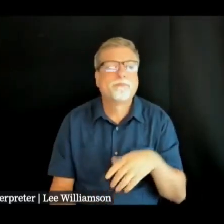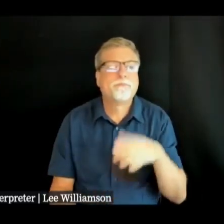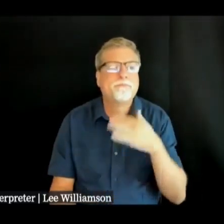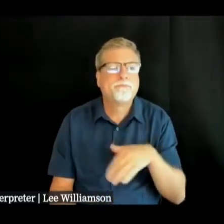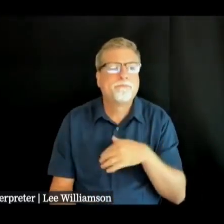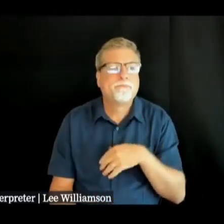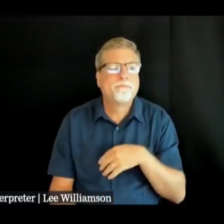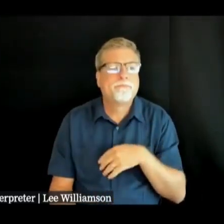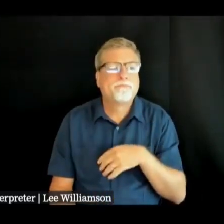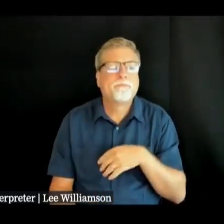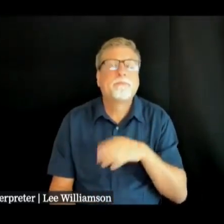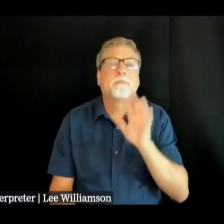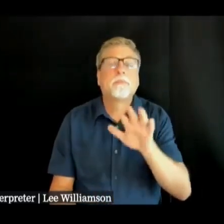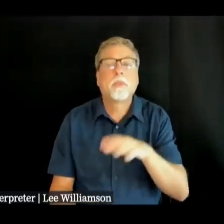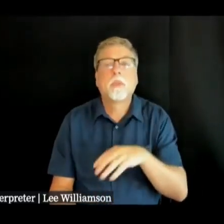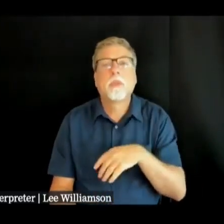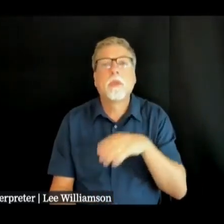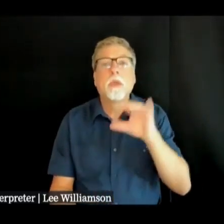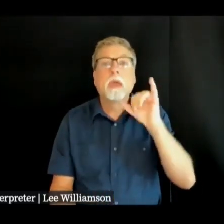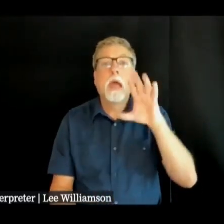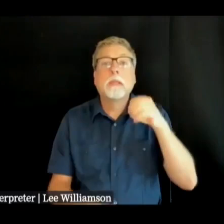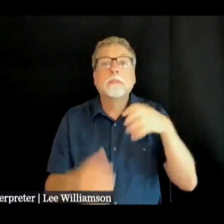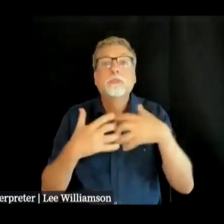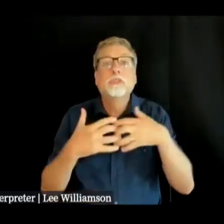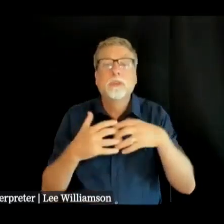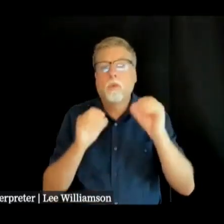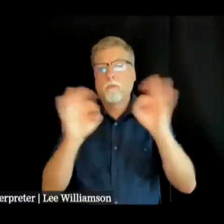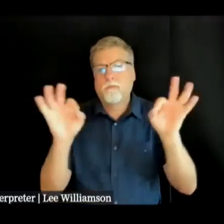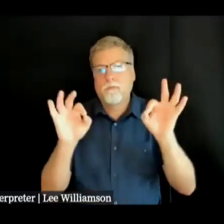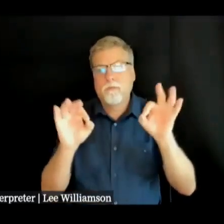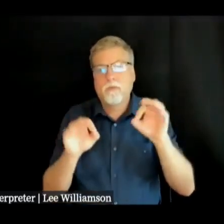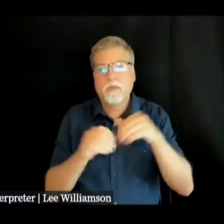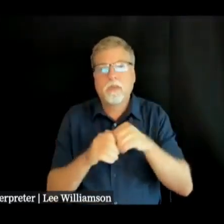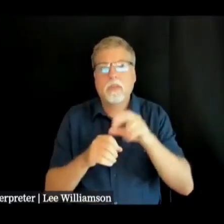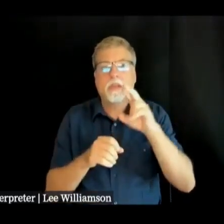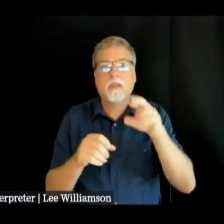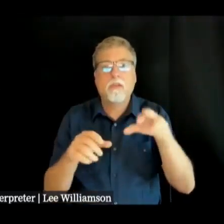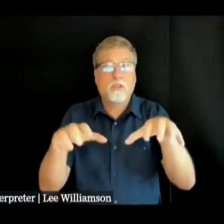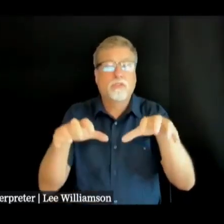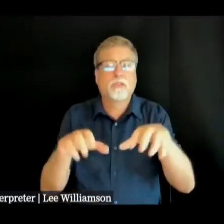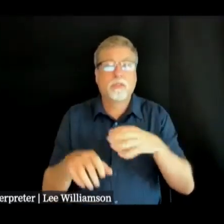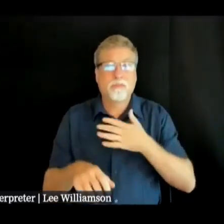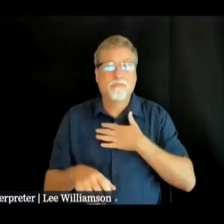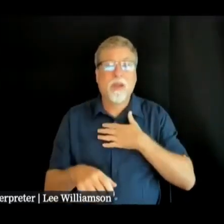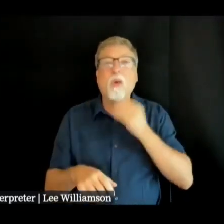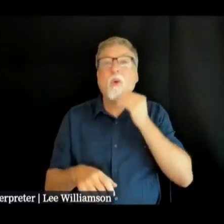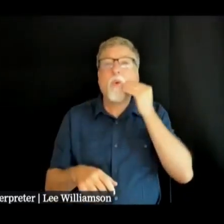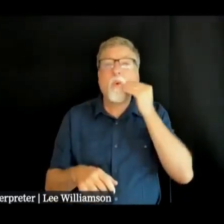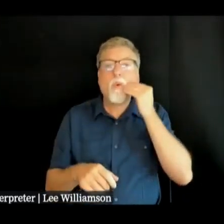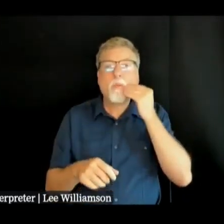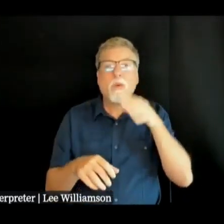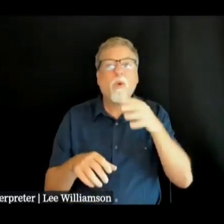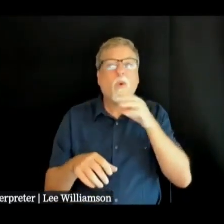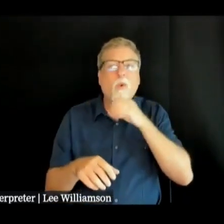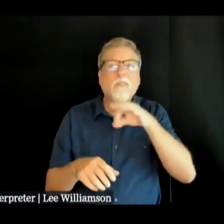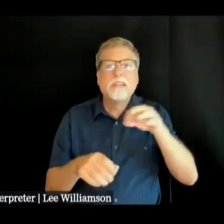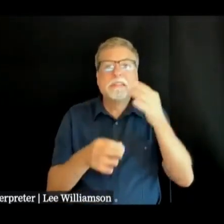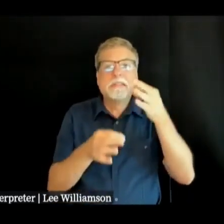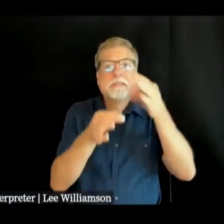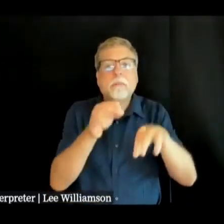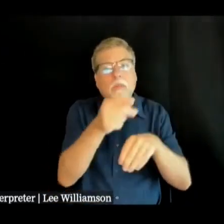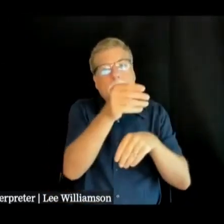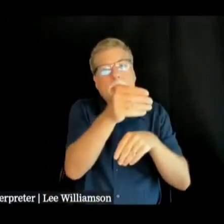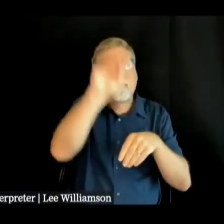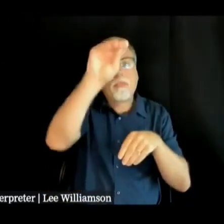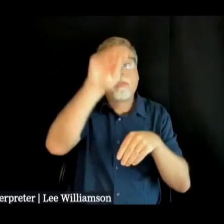turn off those ice makers for us at my house we have an old fridge it's just a little thing that you flip up and down but check your